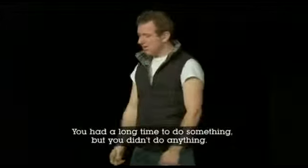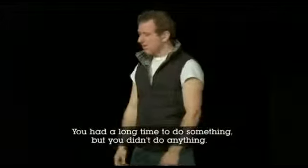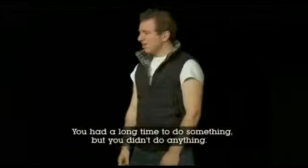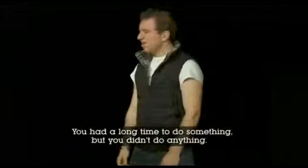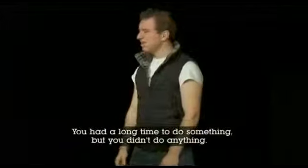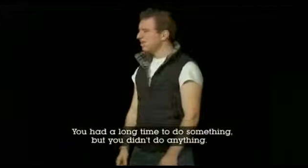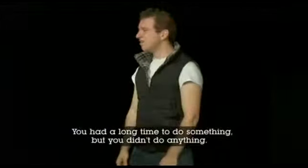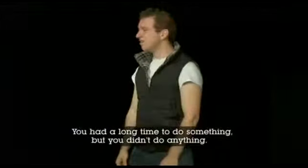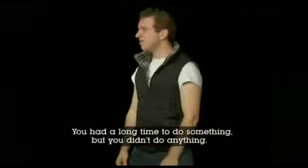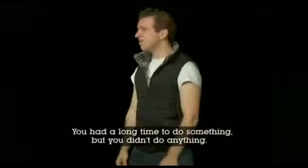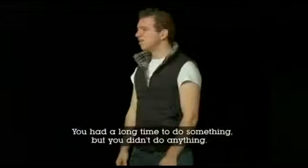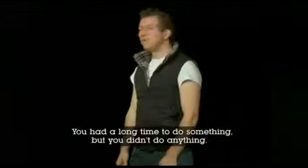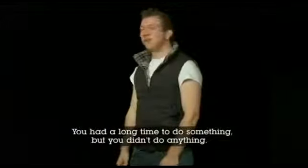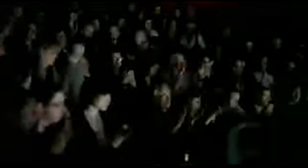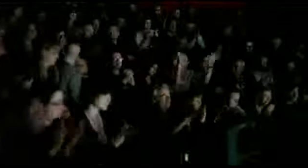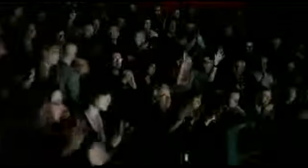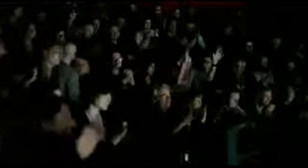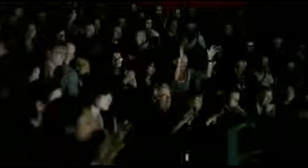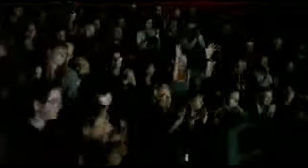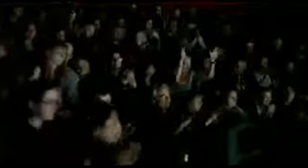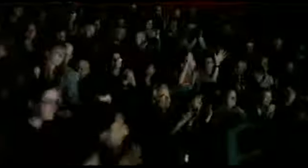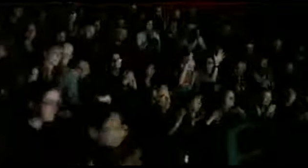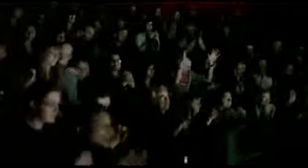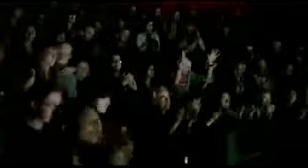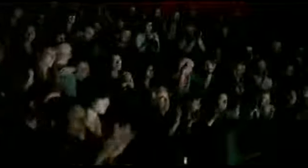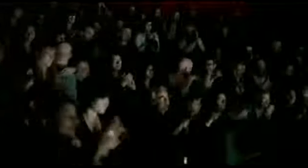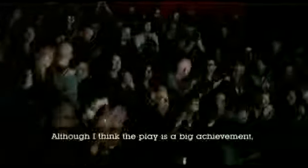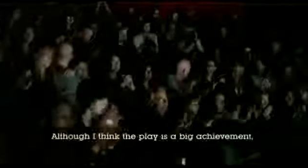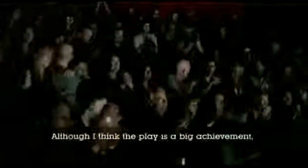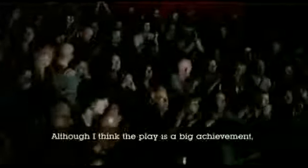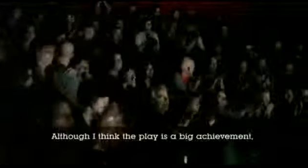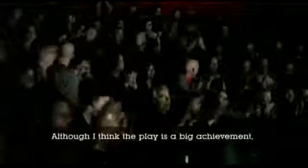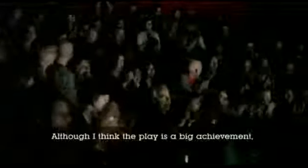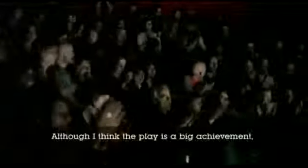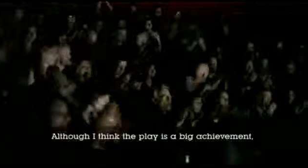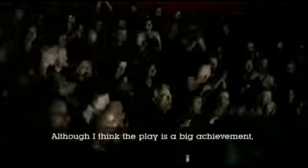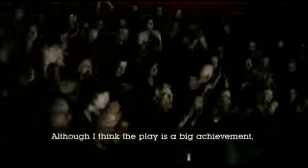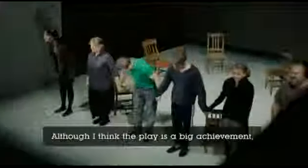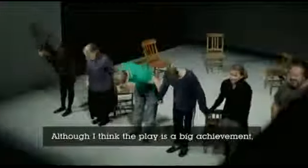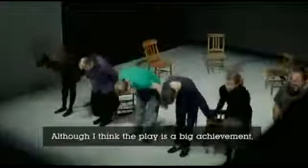You didn't do anything. Thank you. Thank you.